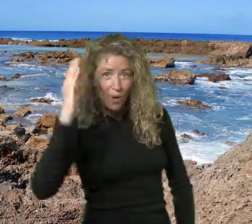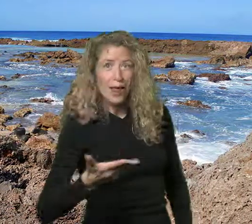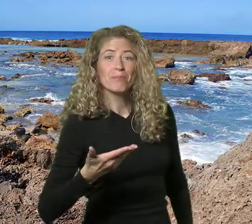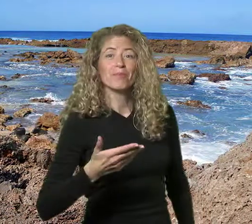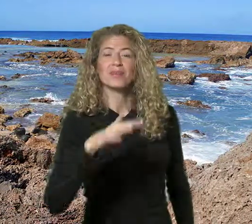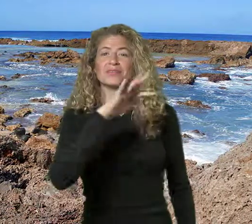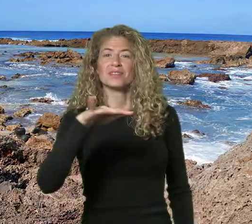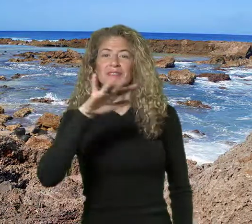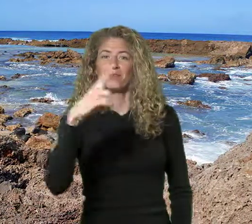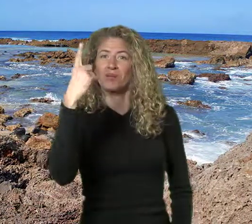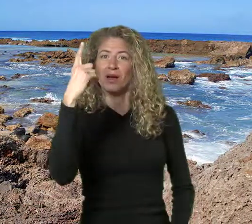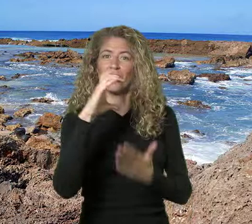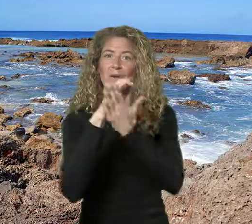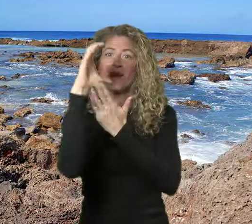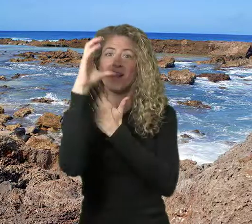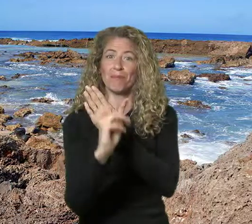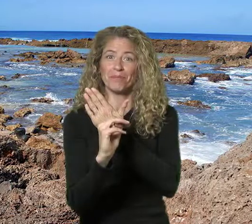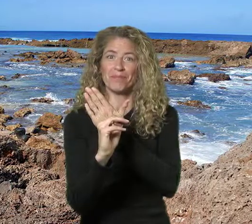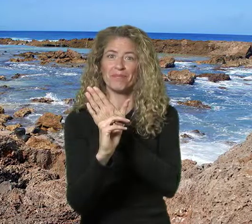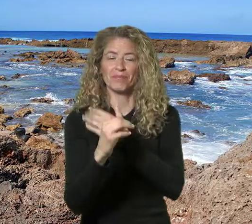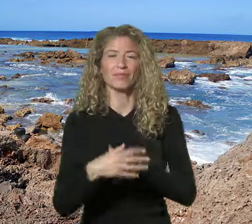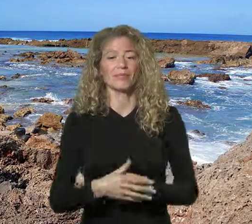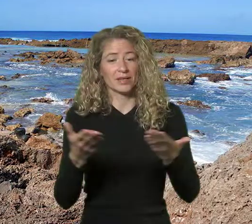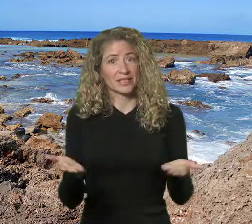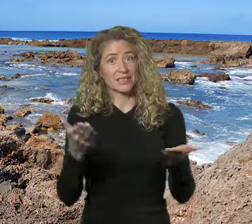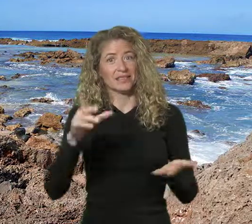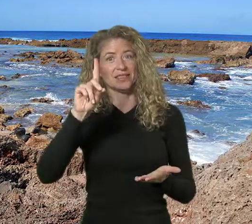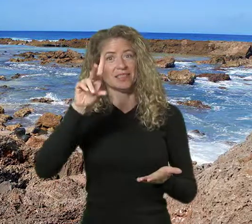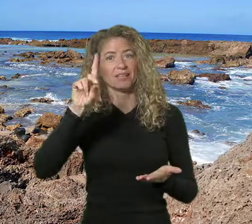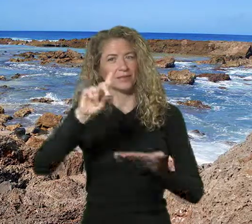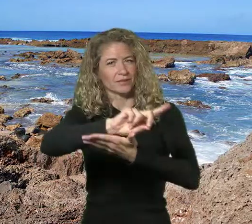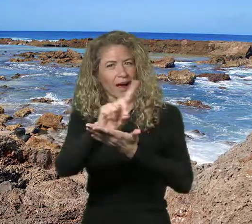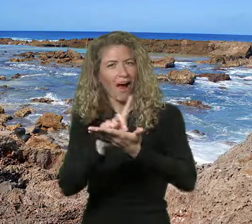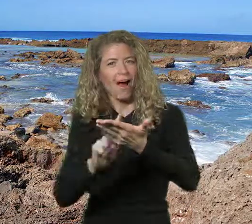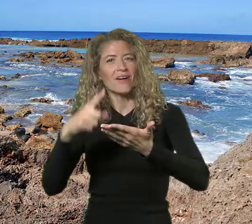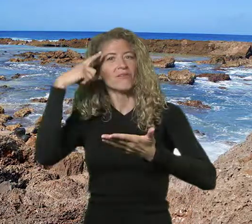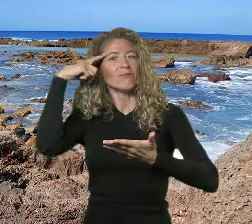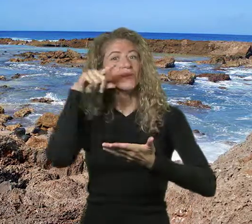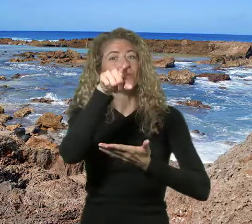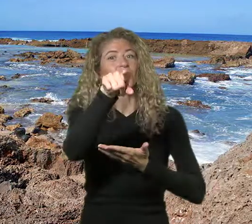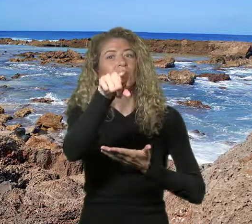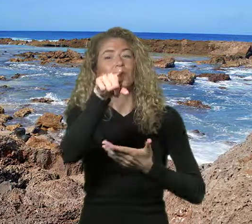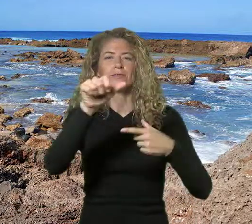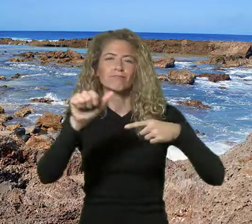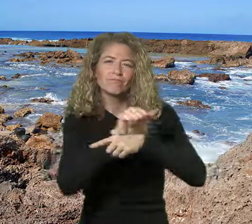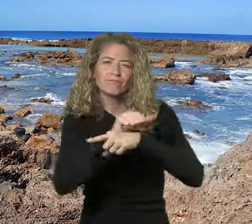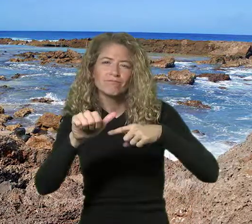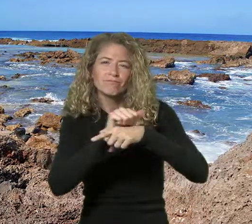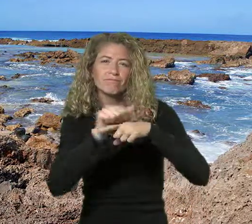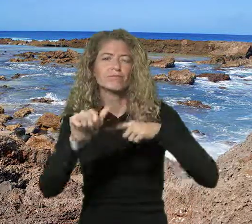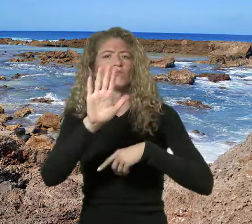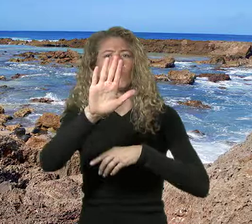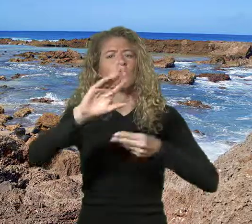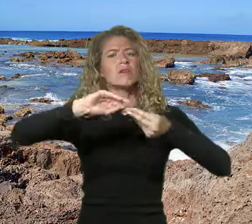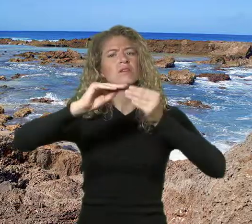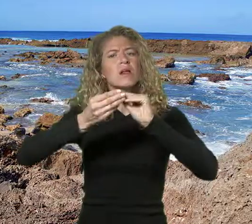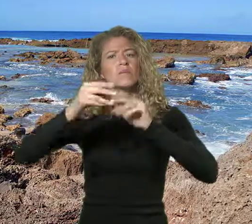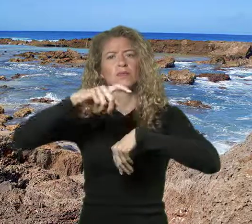Welcome to Fingerspelling One. This DVD was designed for you to repeatedly review and practice the skill of both acquiring